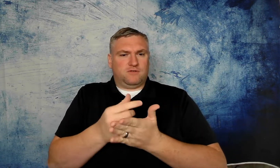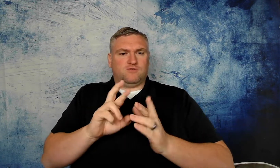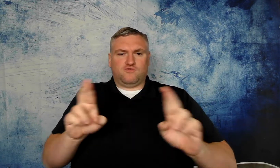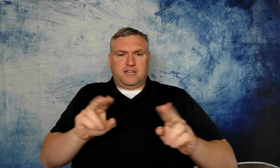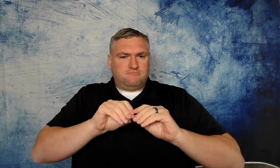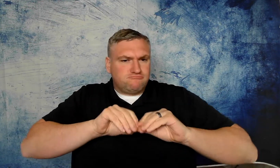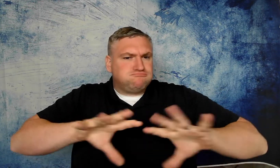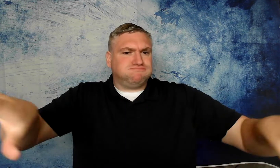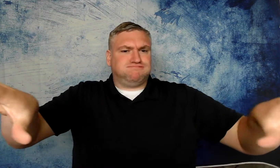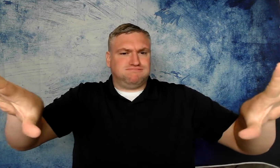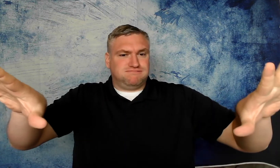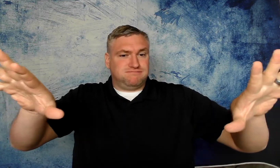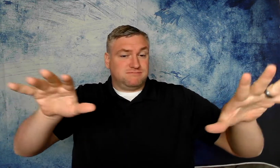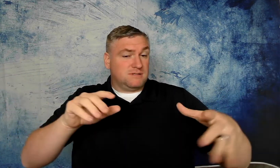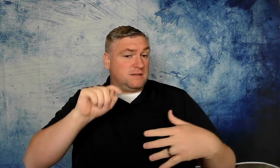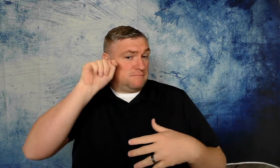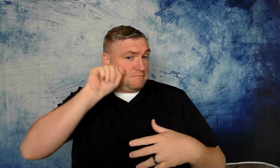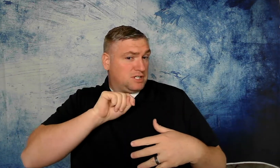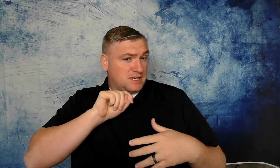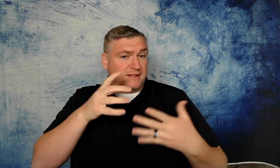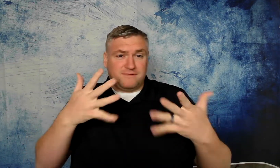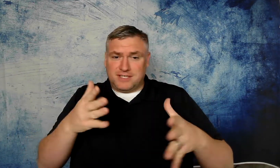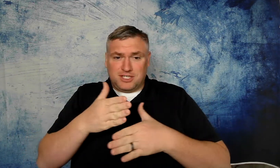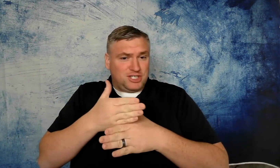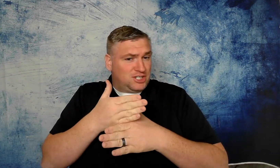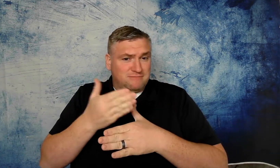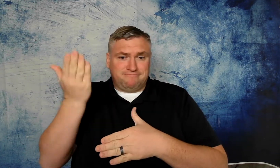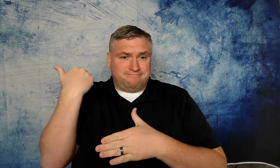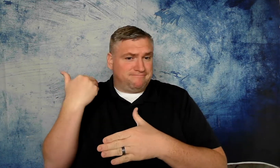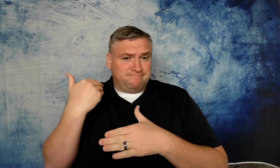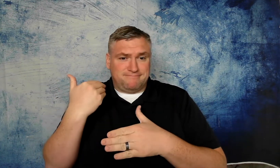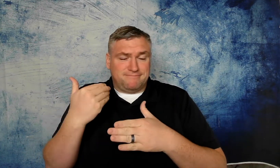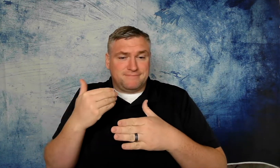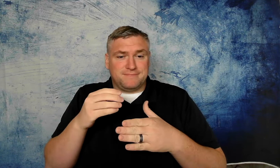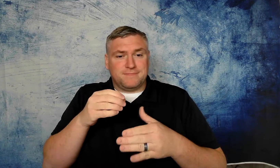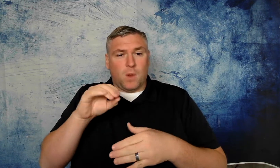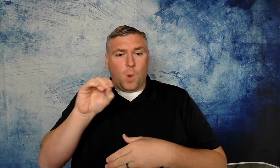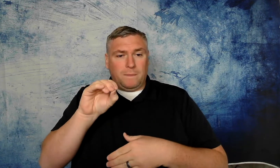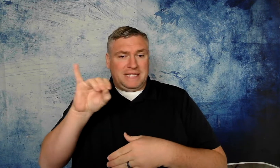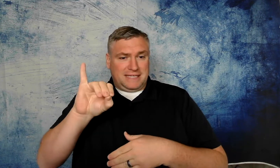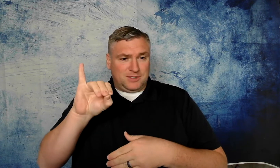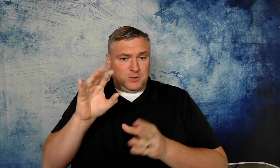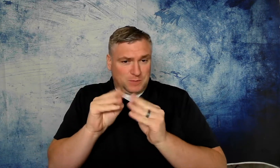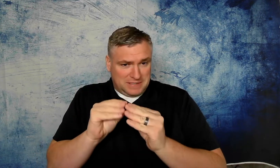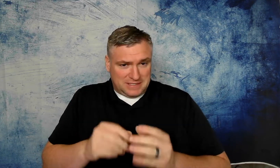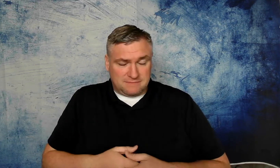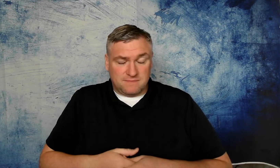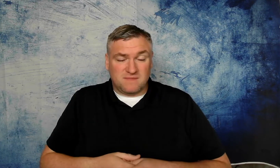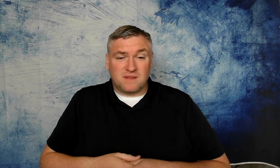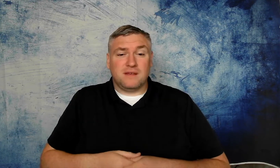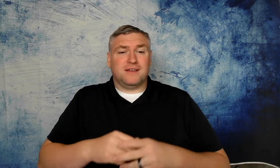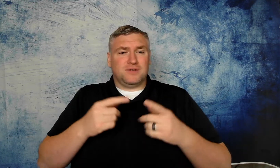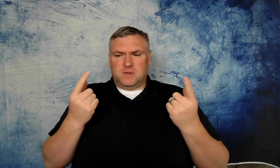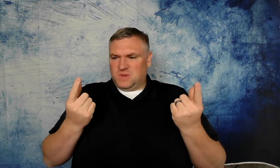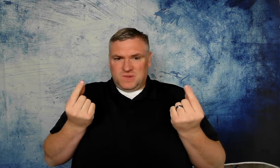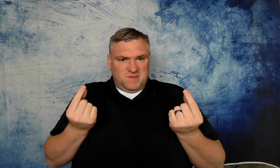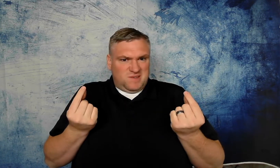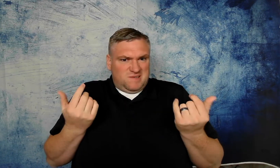and now the portrait of graduate has been released dr. Michelle Tanner talked about it at the last opening Institute